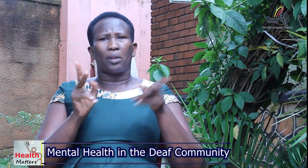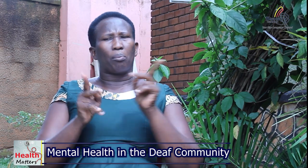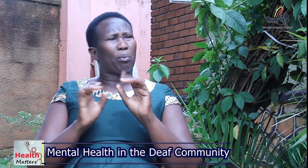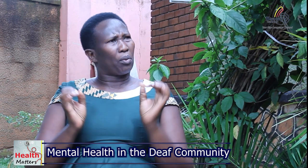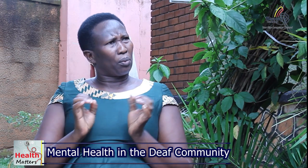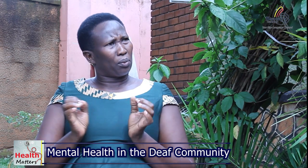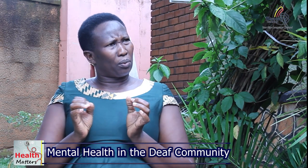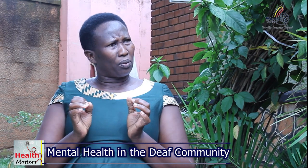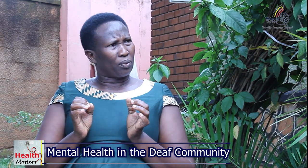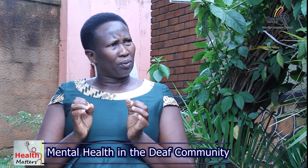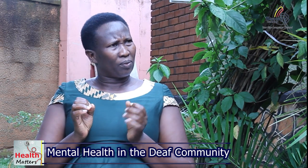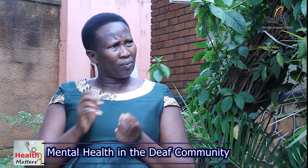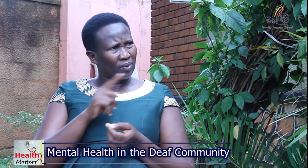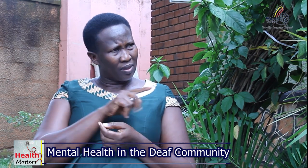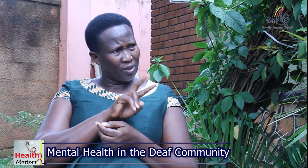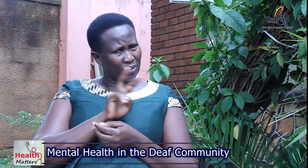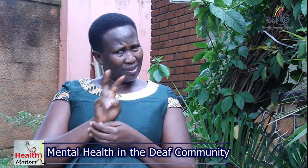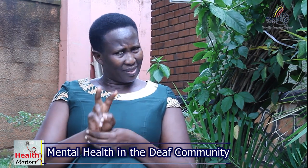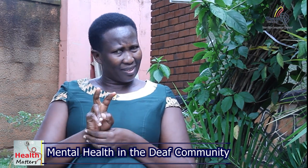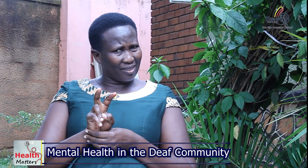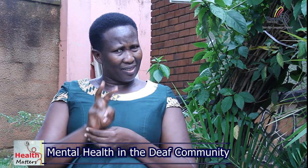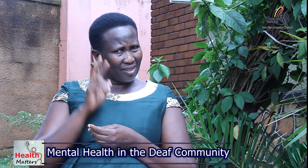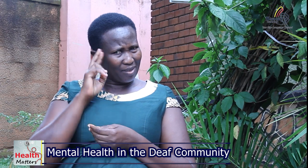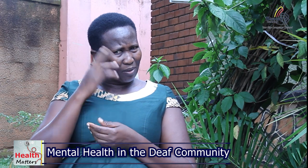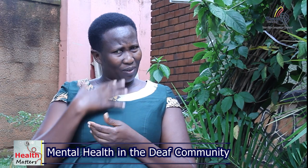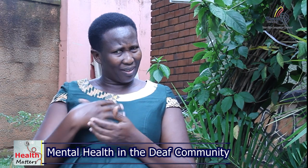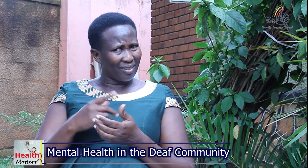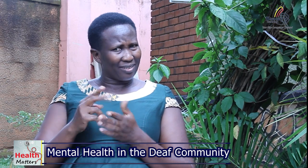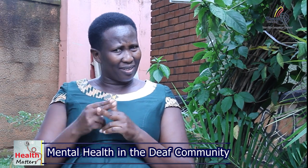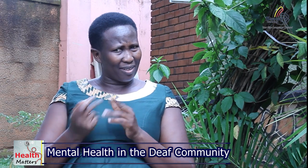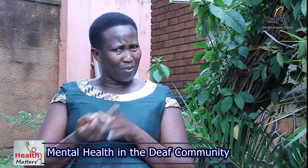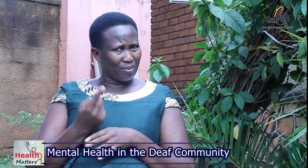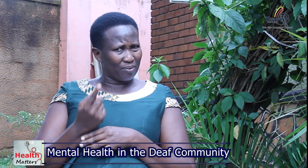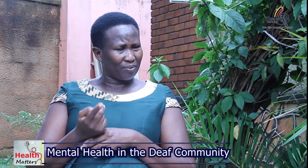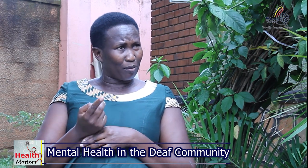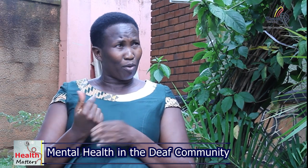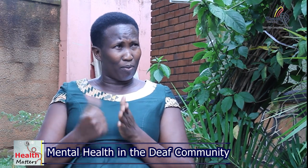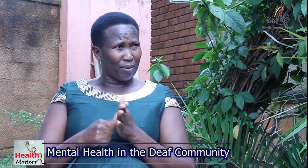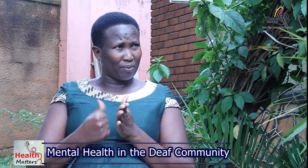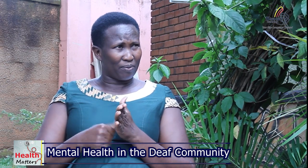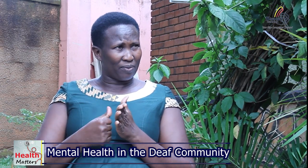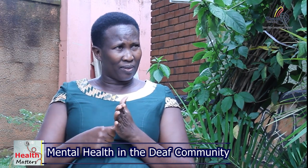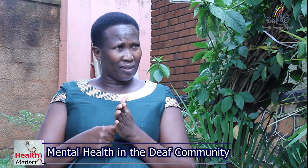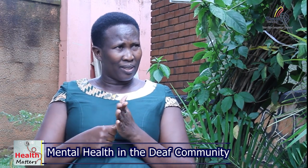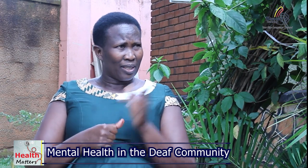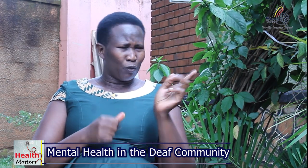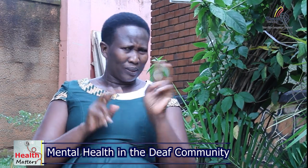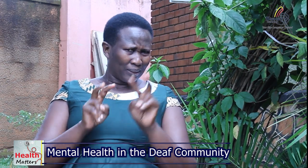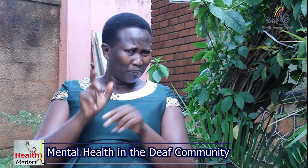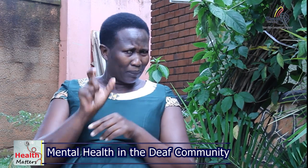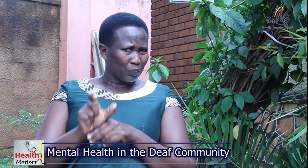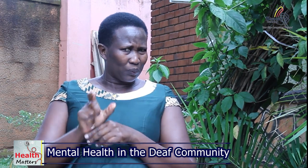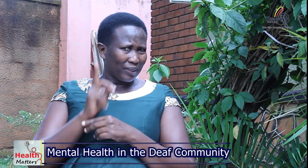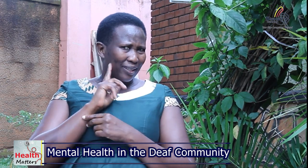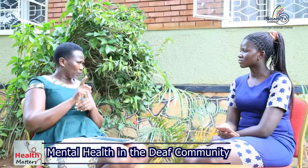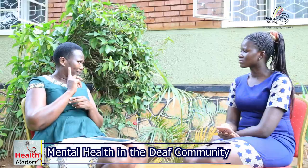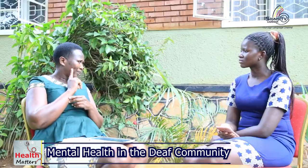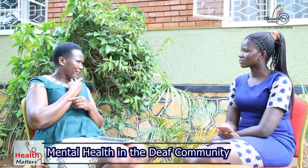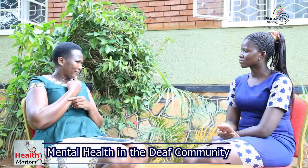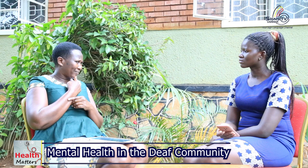person going quietly it's not with other people please notify that person or identify that there should be